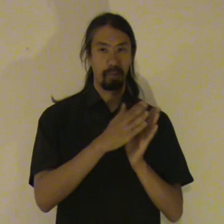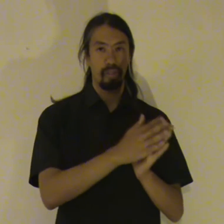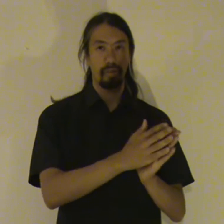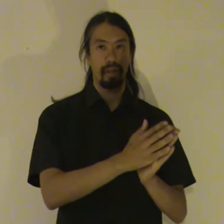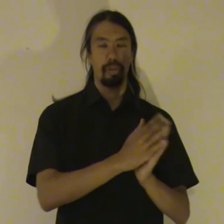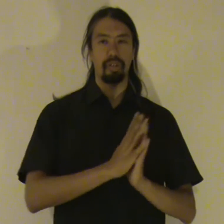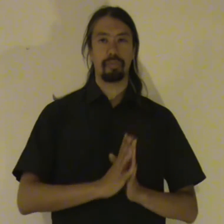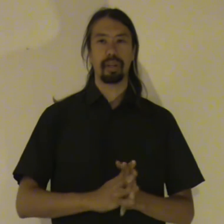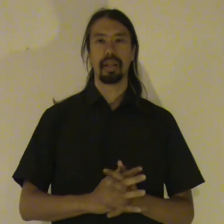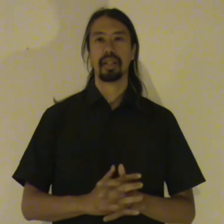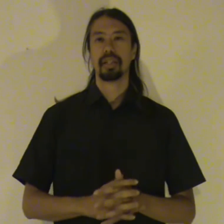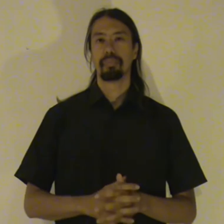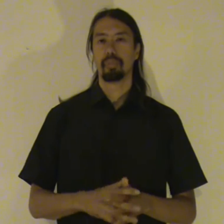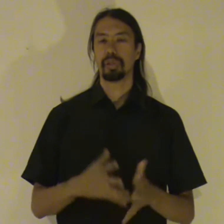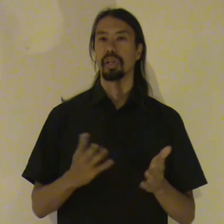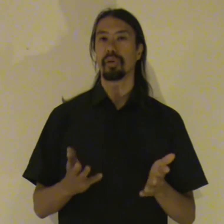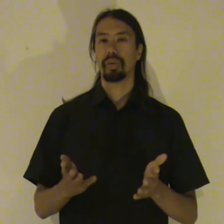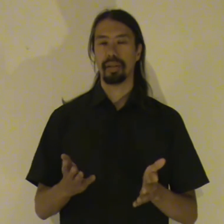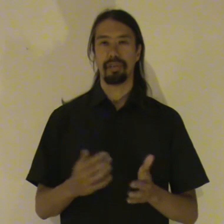specifically for something. Will show you that thing.